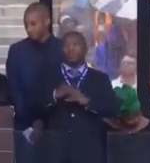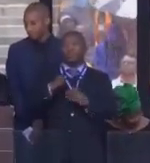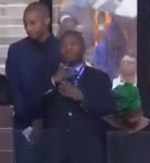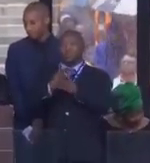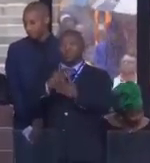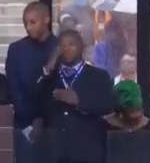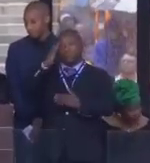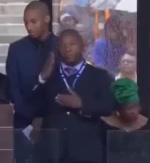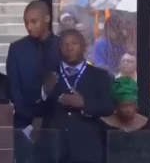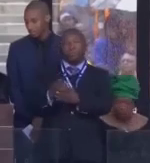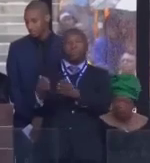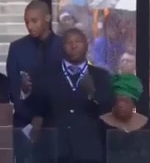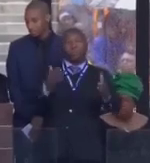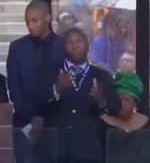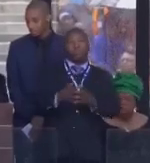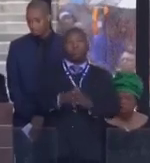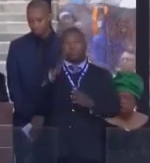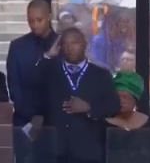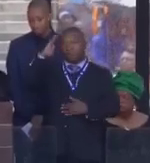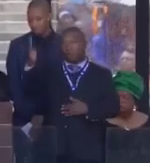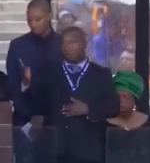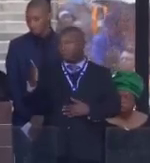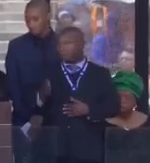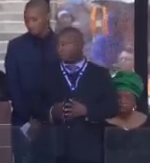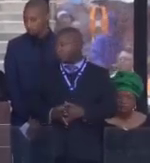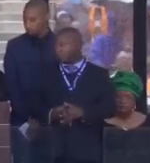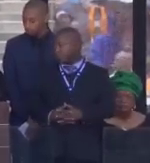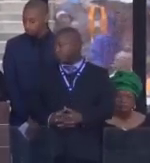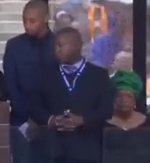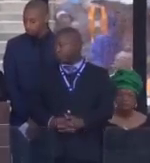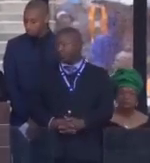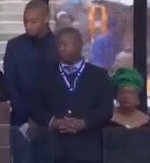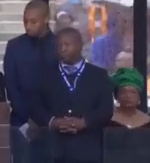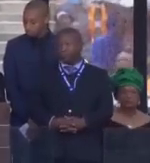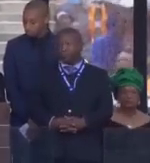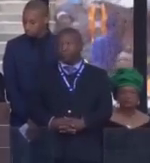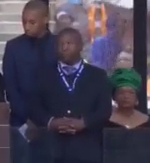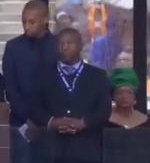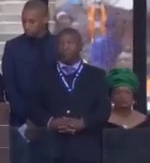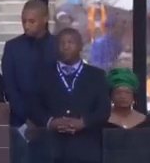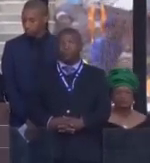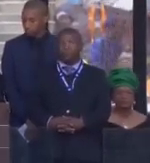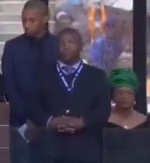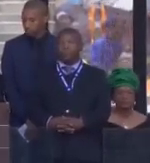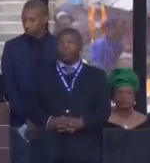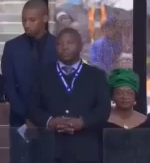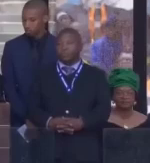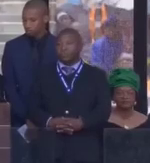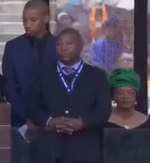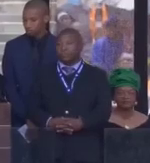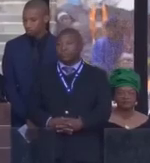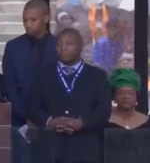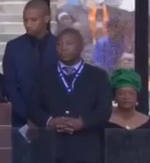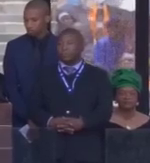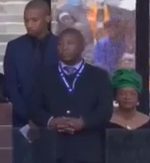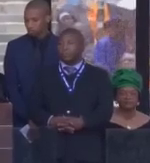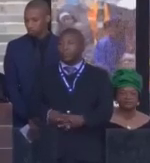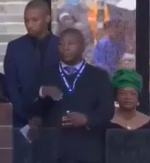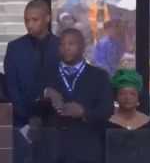got onto the stage close to dignitaries like Barack Obama, world leaders from right across the globe. How